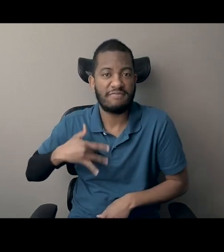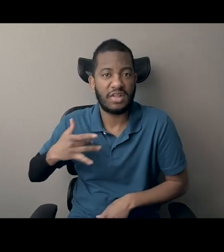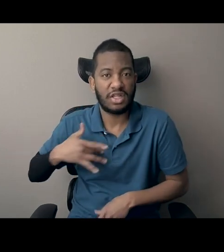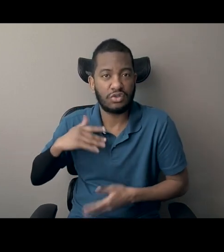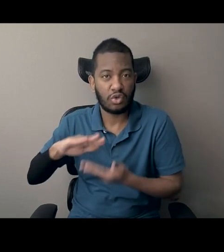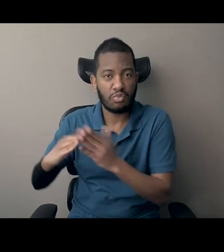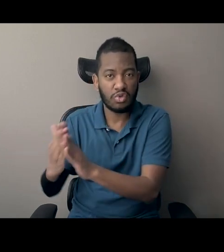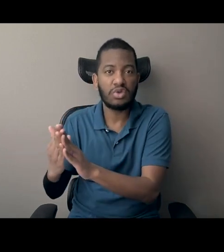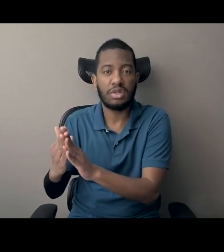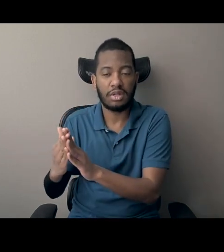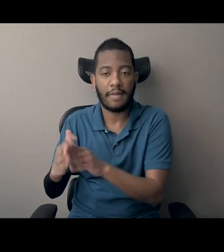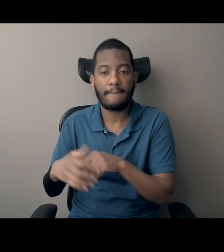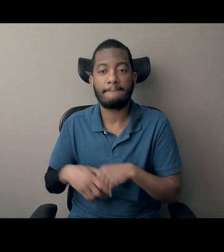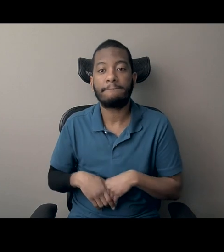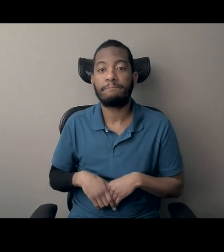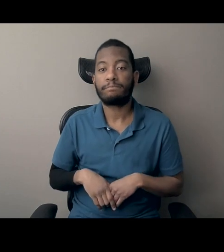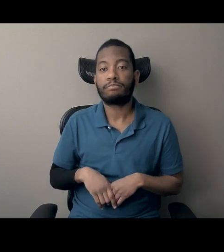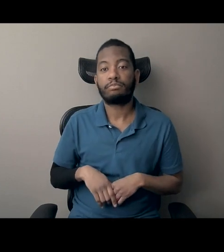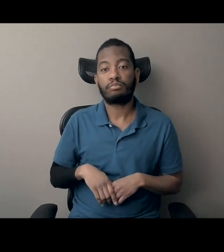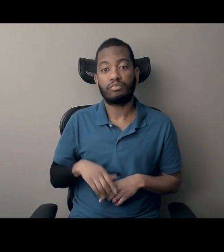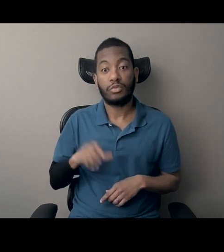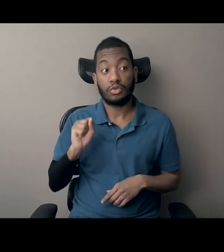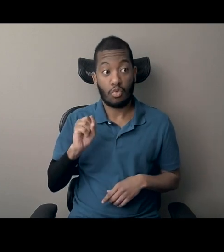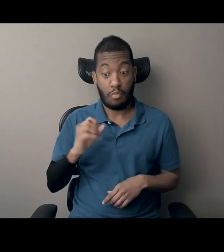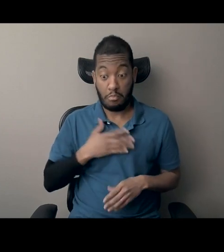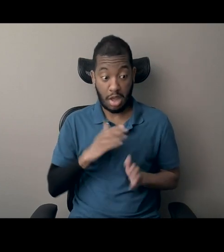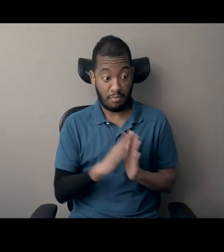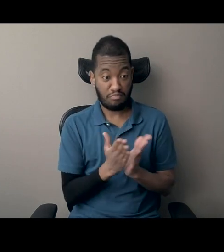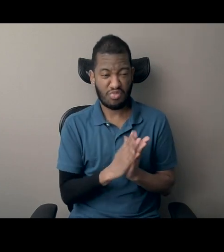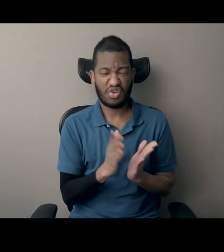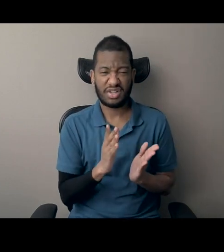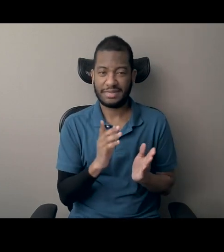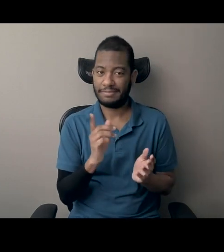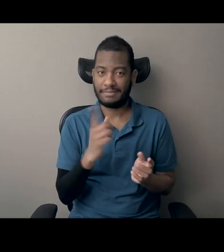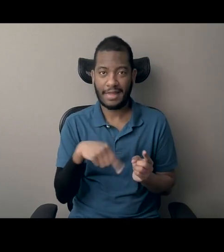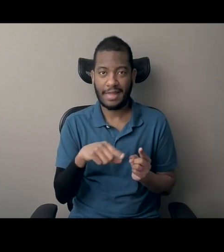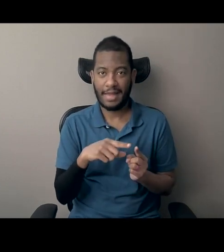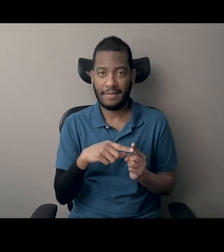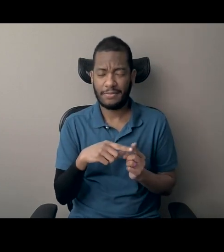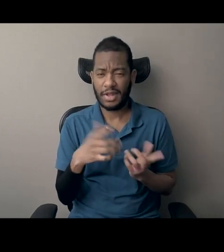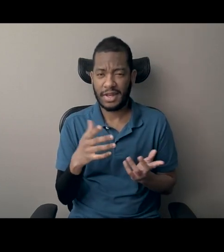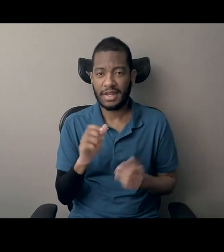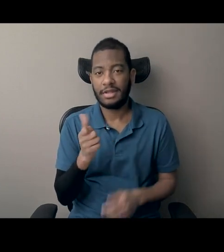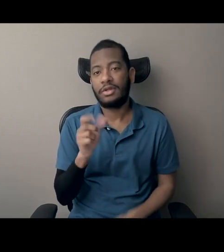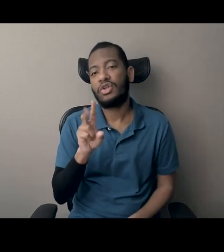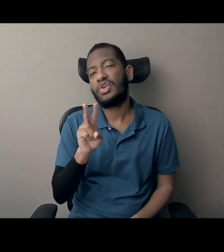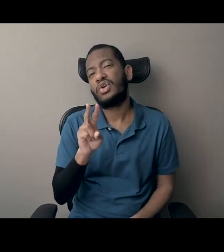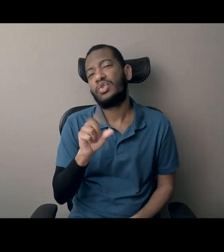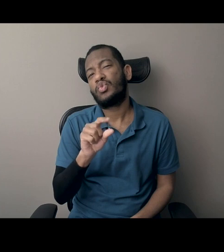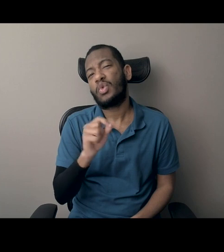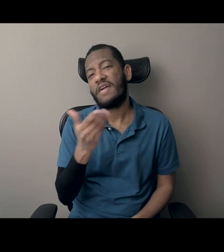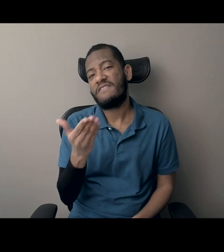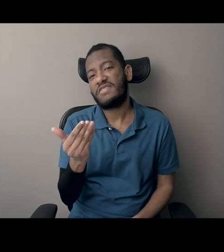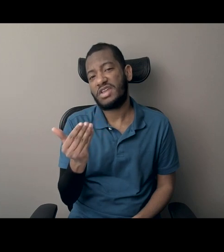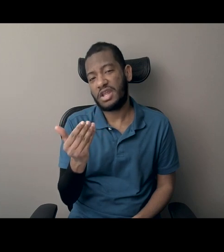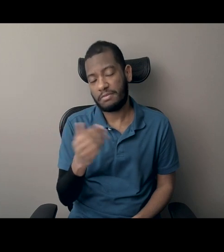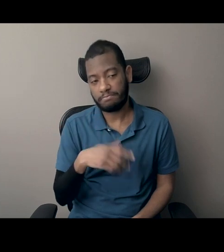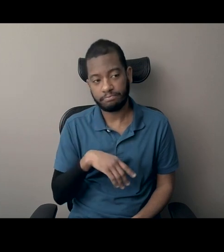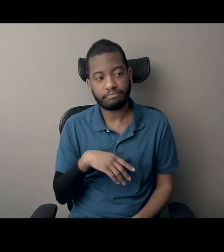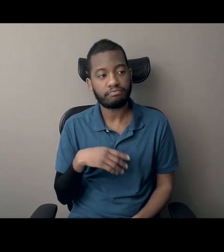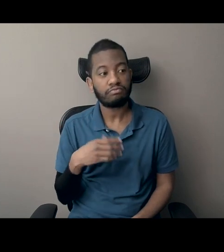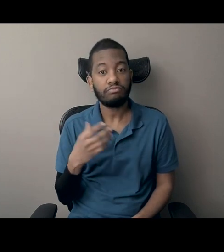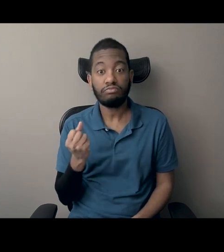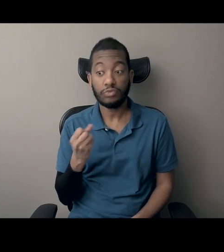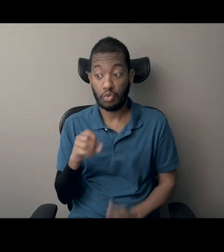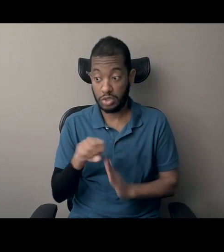2015. And so when Malcolm finds out that the state wants to expand the highway and to do so, they'll need to